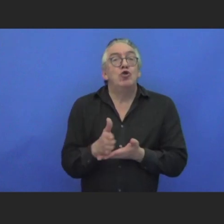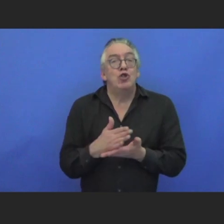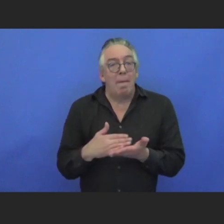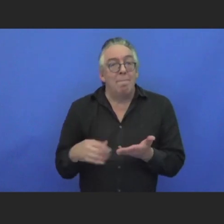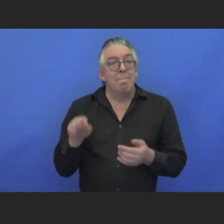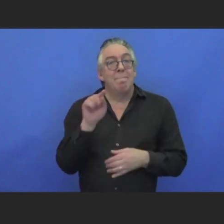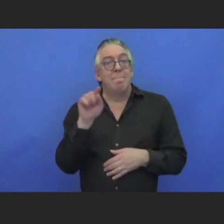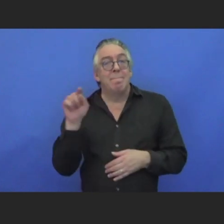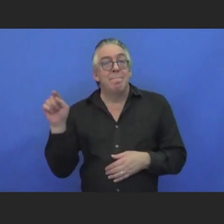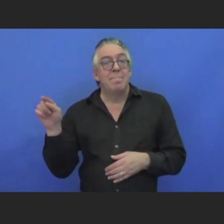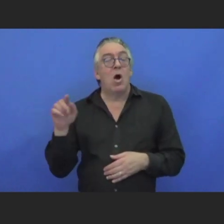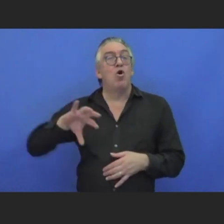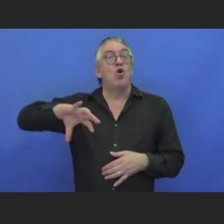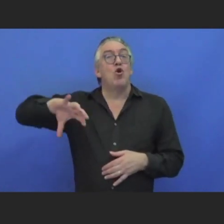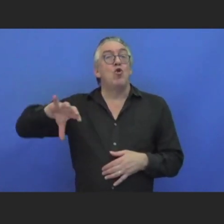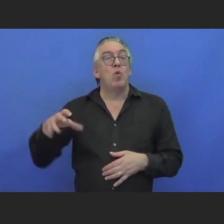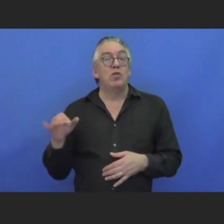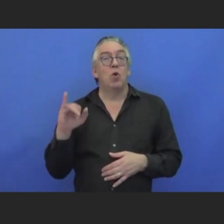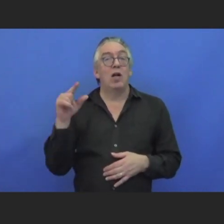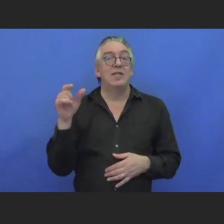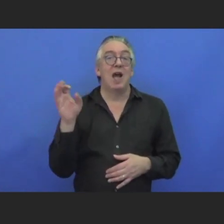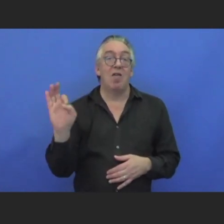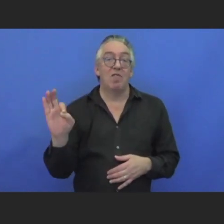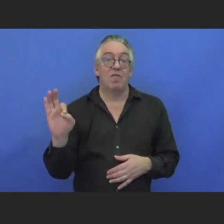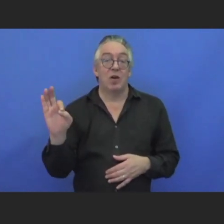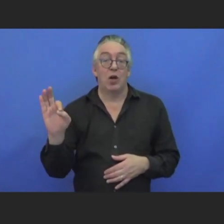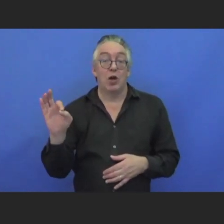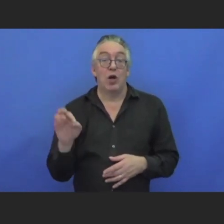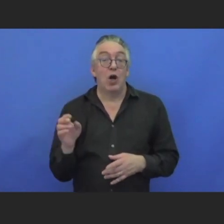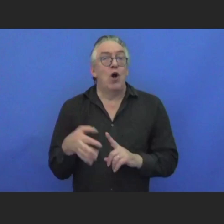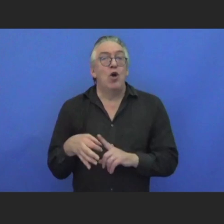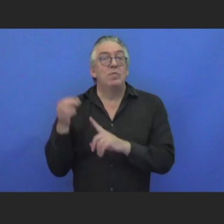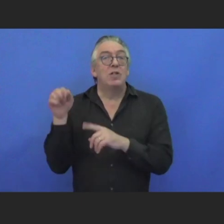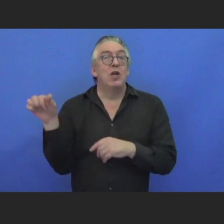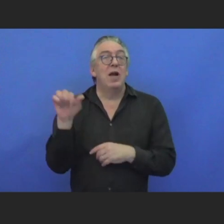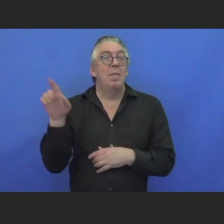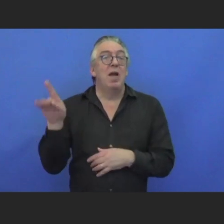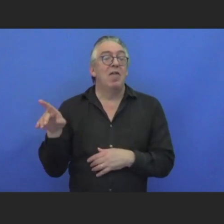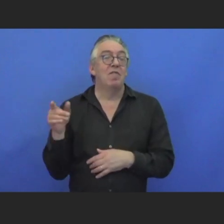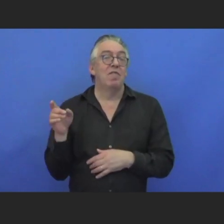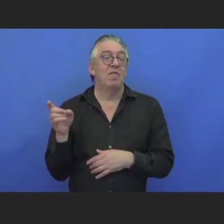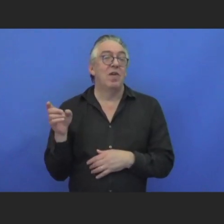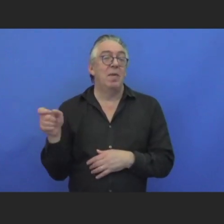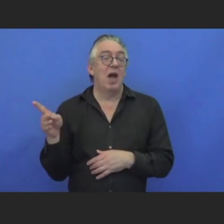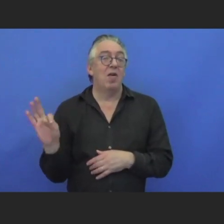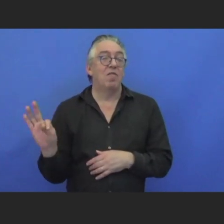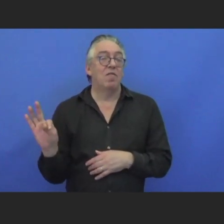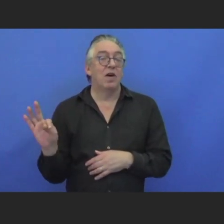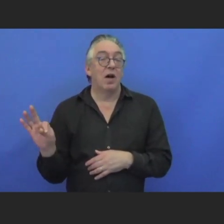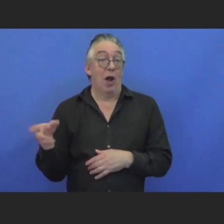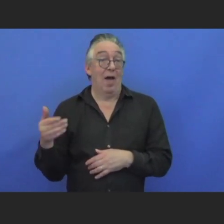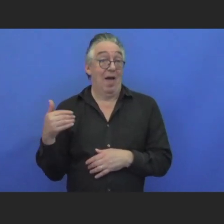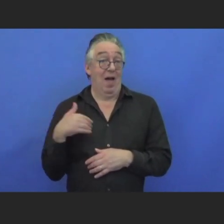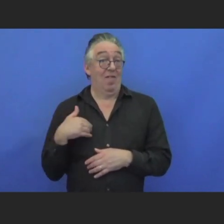regional IGFs, especially in APR IGF, where they've always had human captioning. They tried this year to have